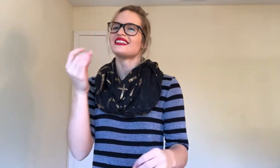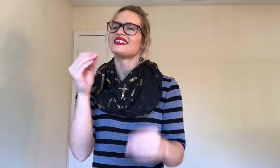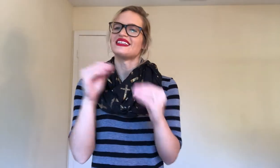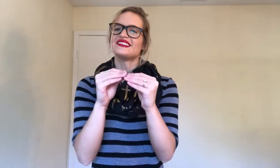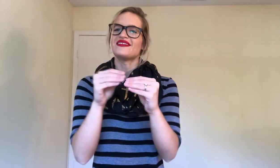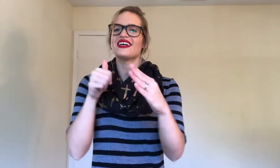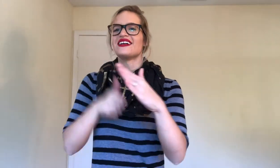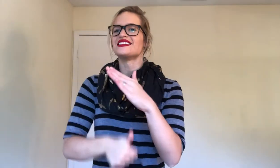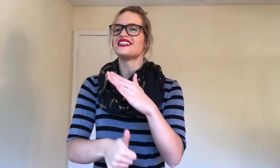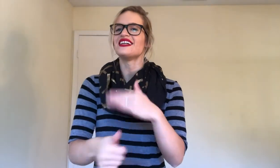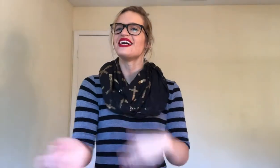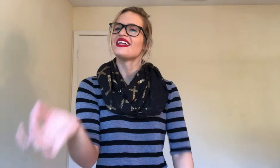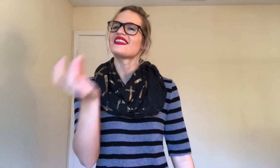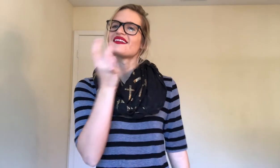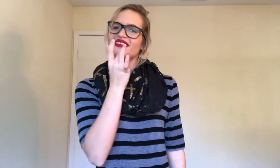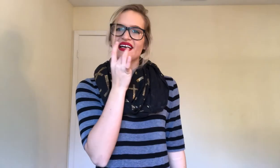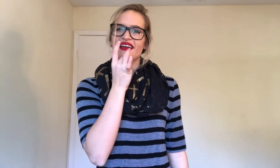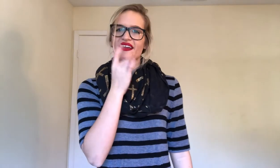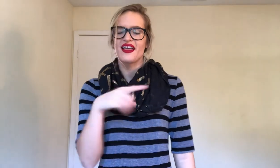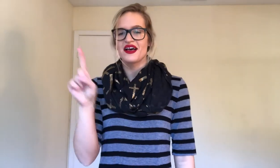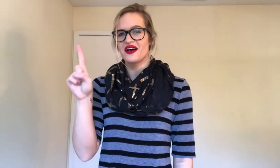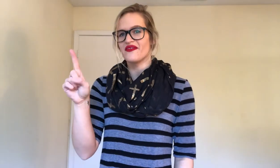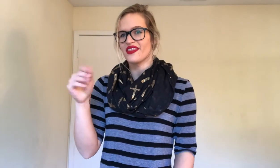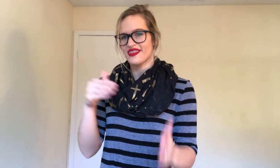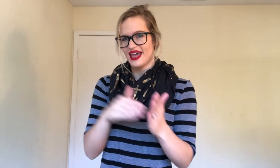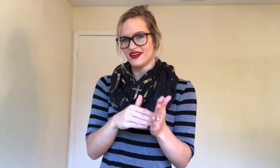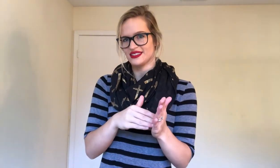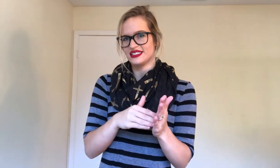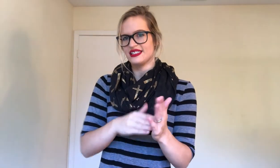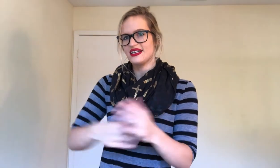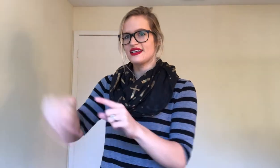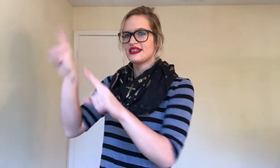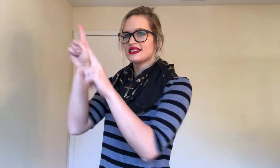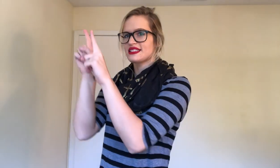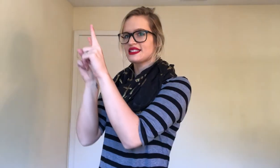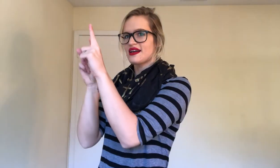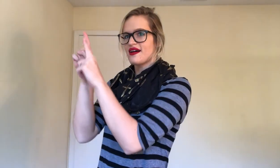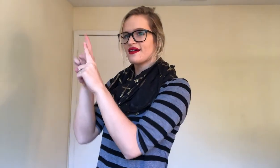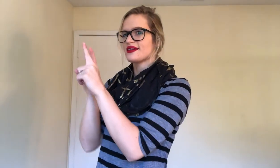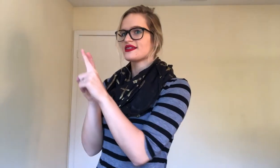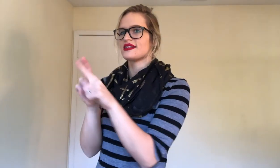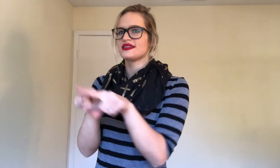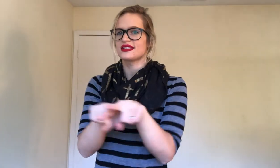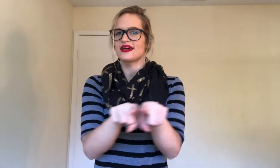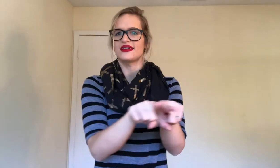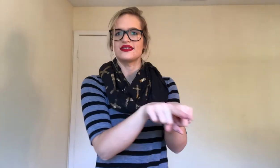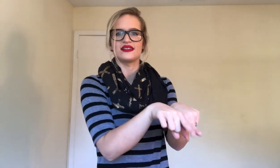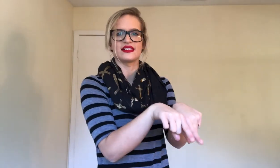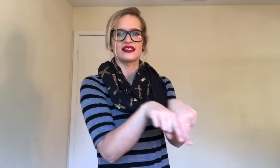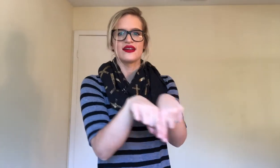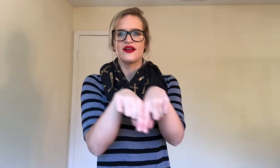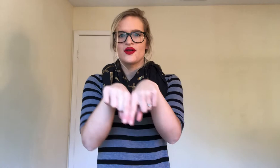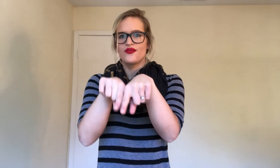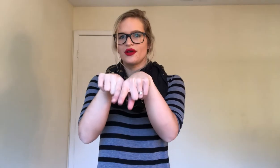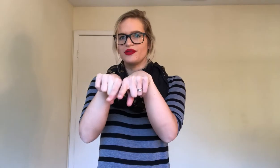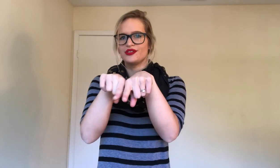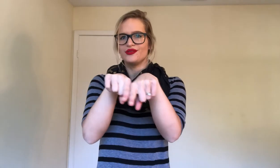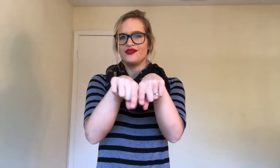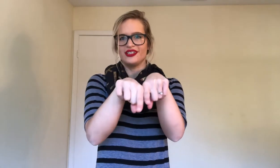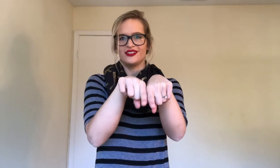Kiss me under. The light. A thousand. Stars. Stars. just. Rub your two fingers